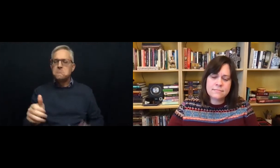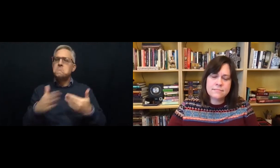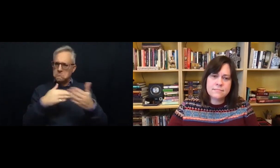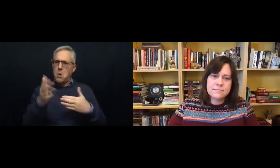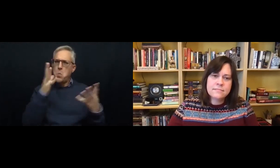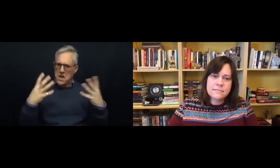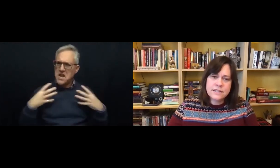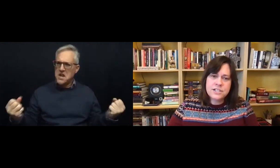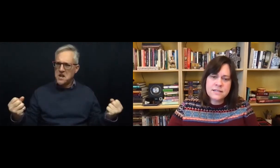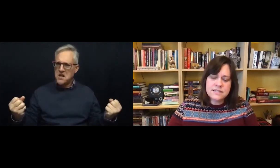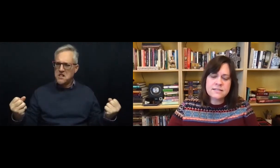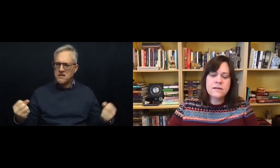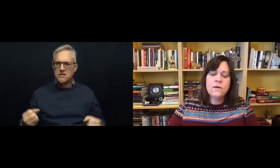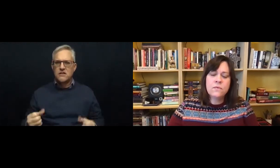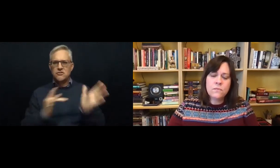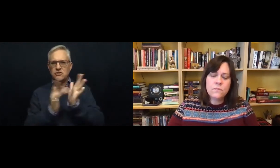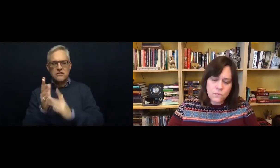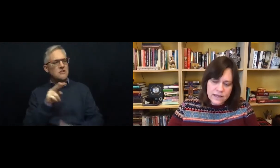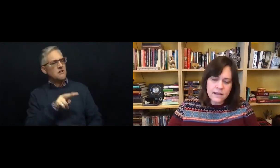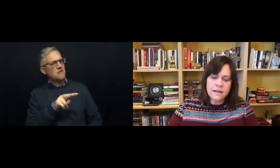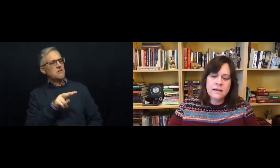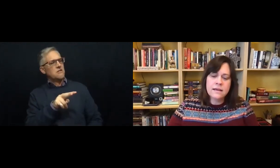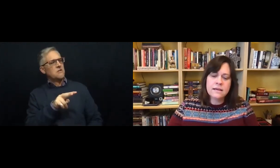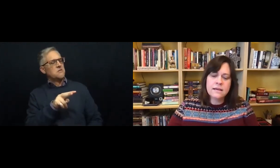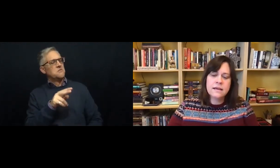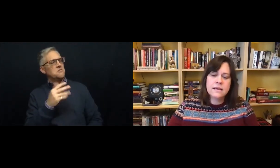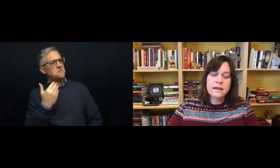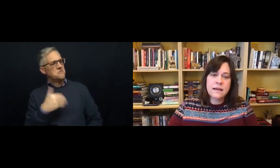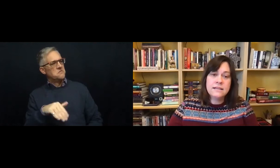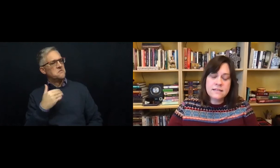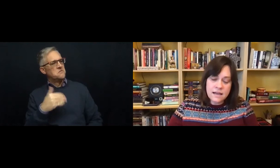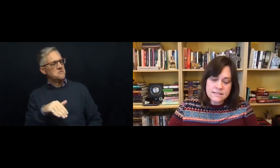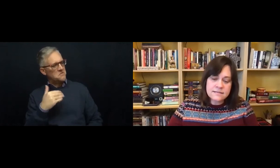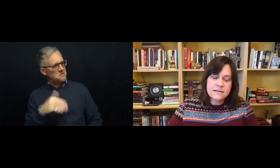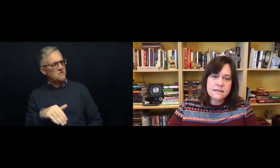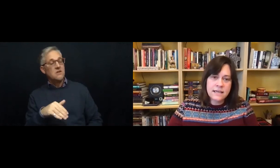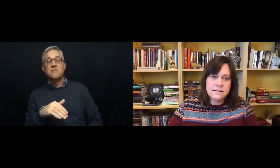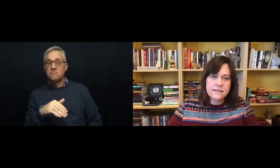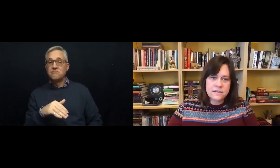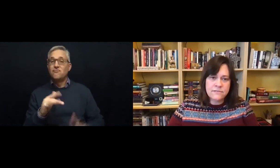That Jesus will and does heal the servant.